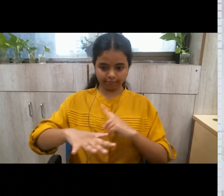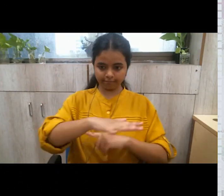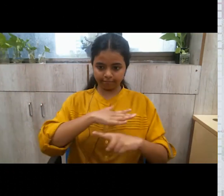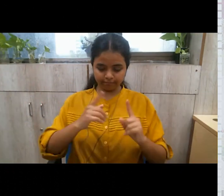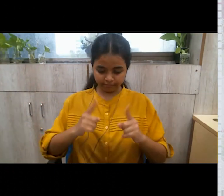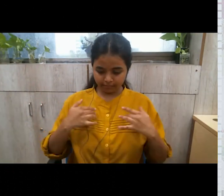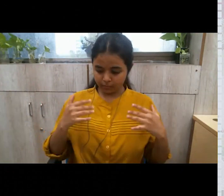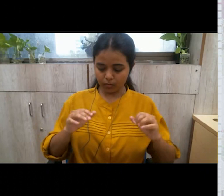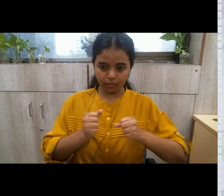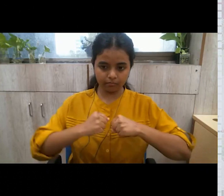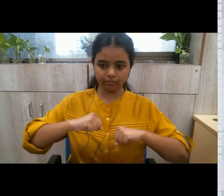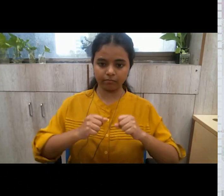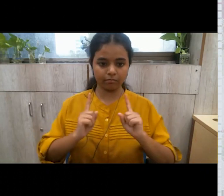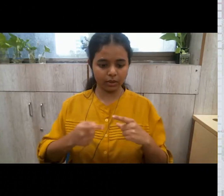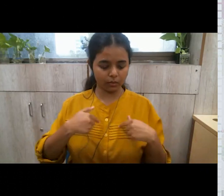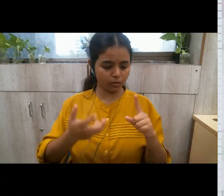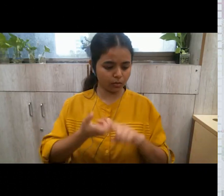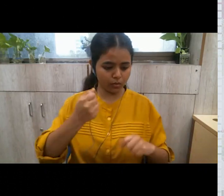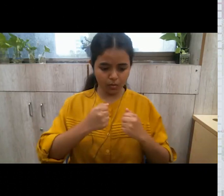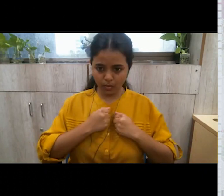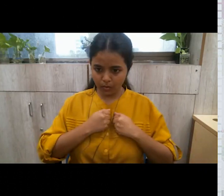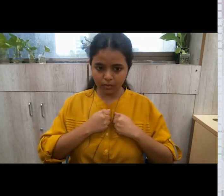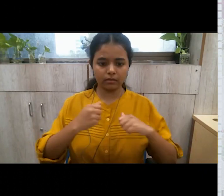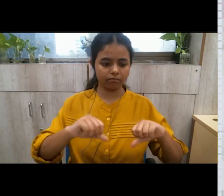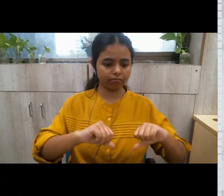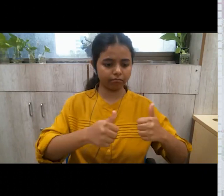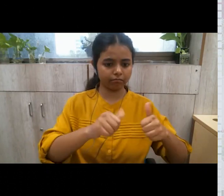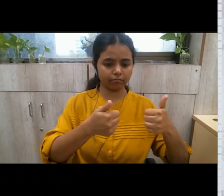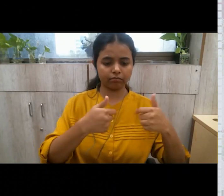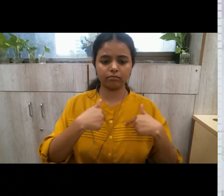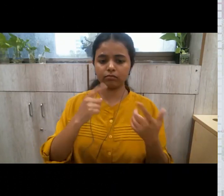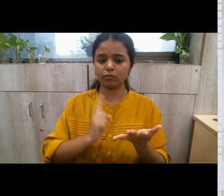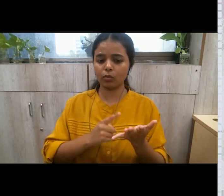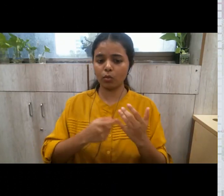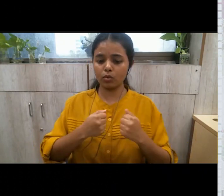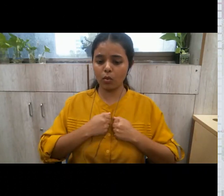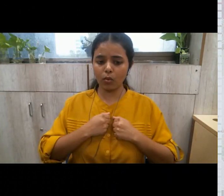own space our own success and just demand for ourselves